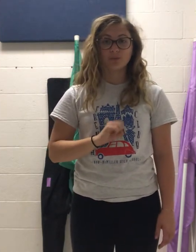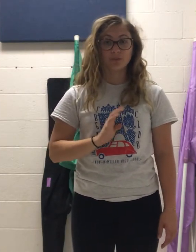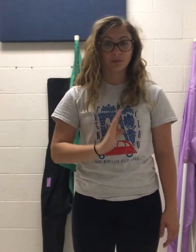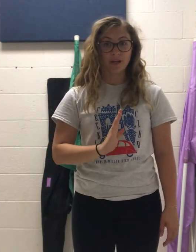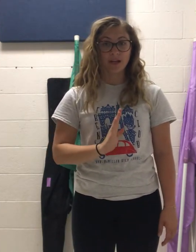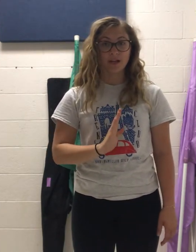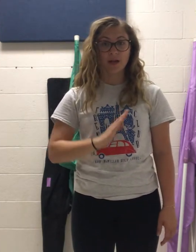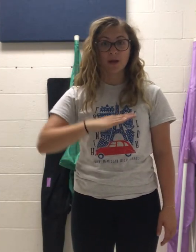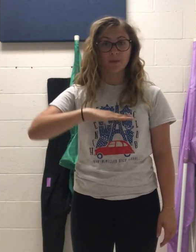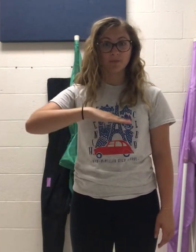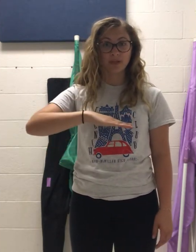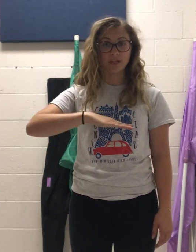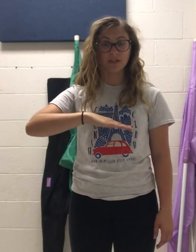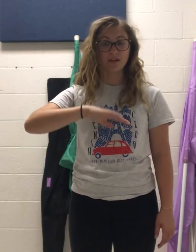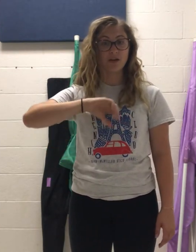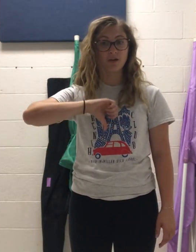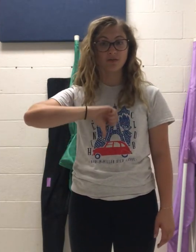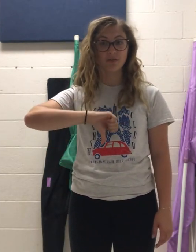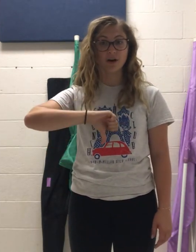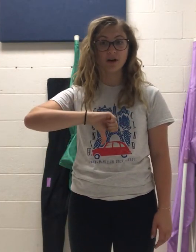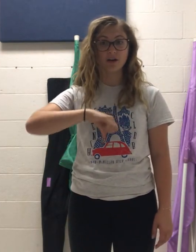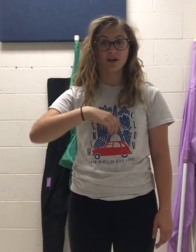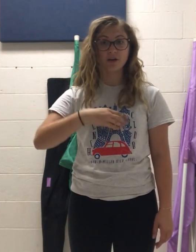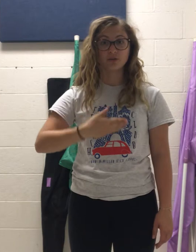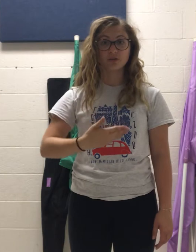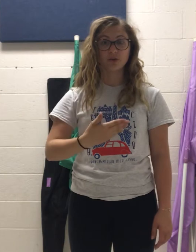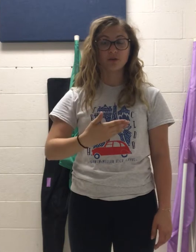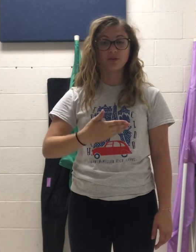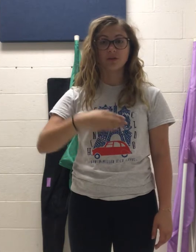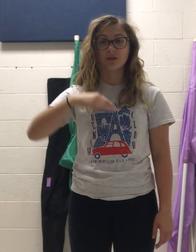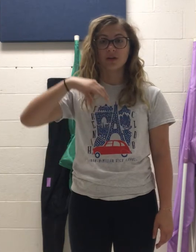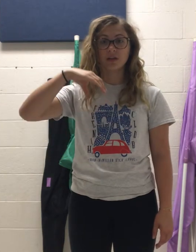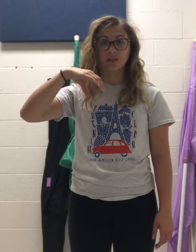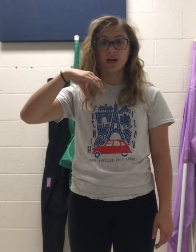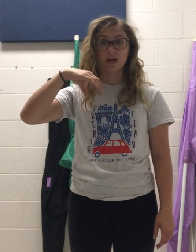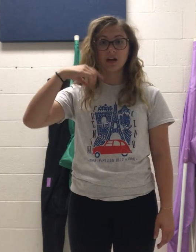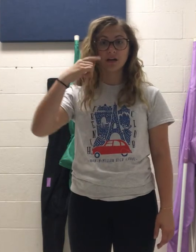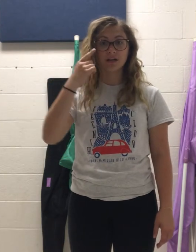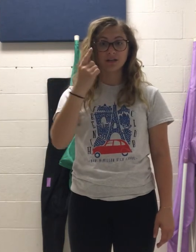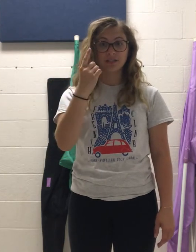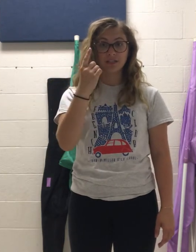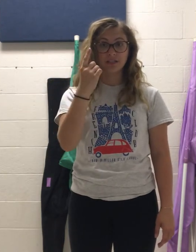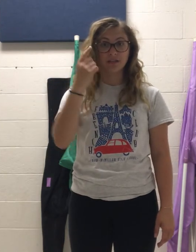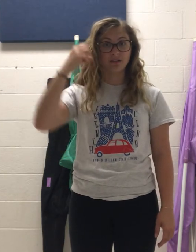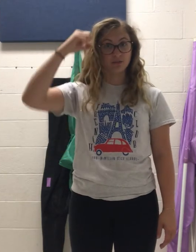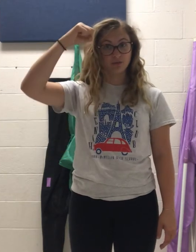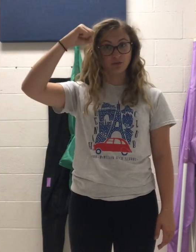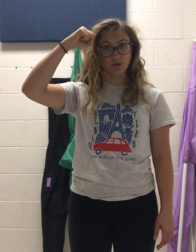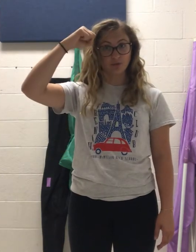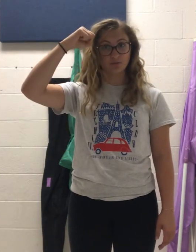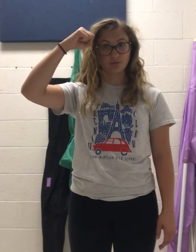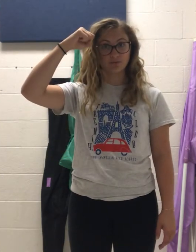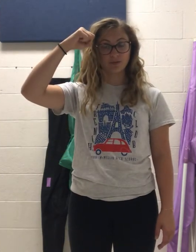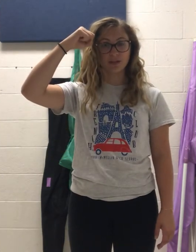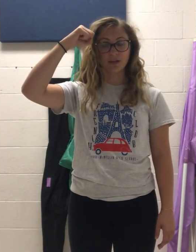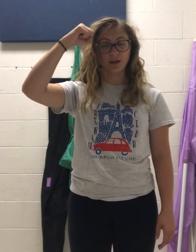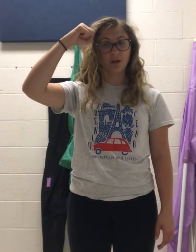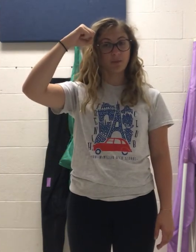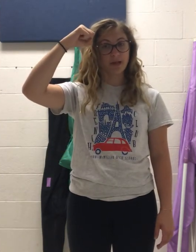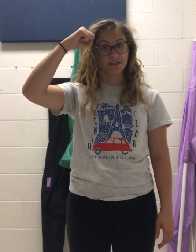re, mi, fa, sol, la, ti, do. I'm going back